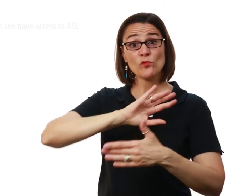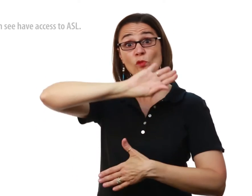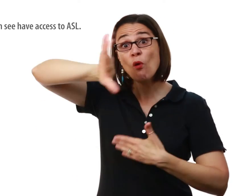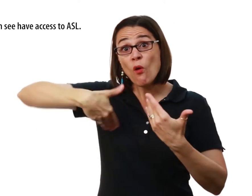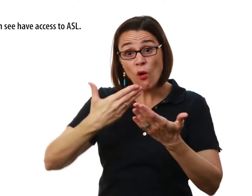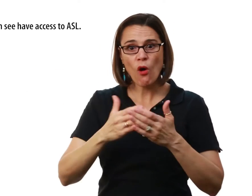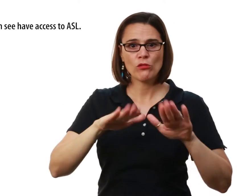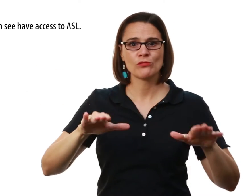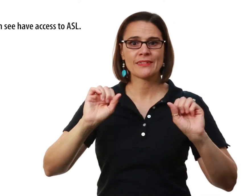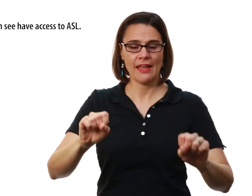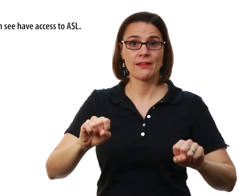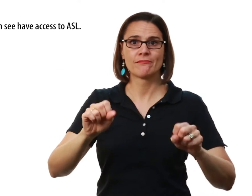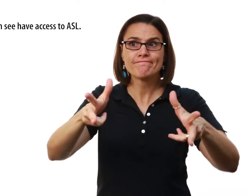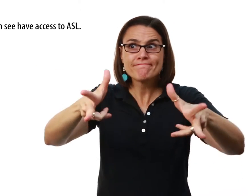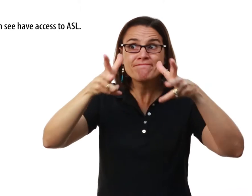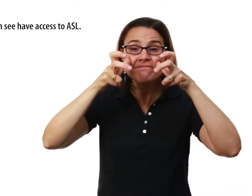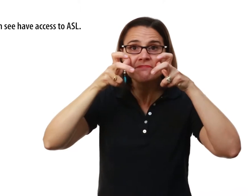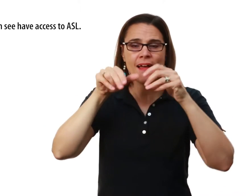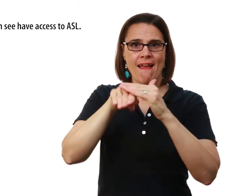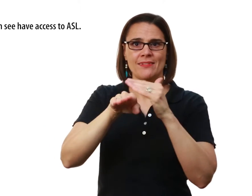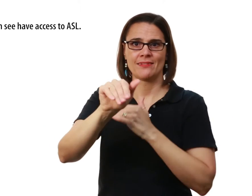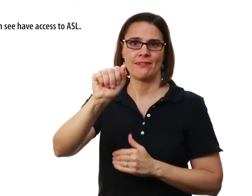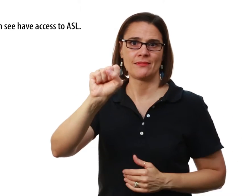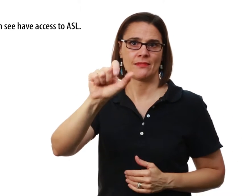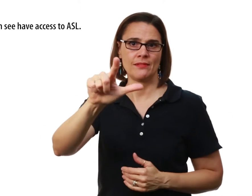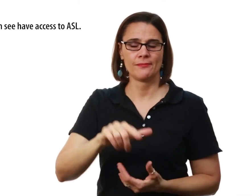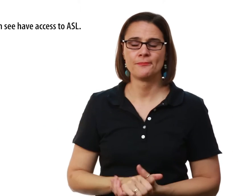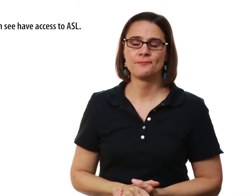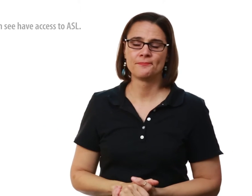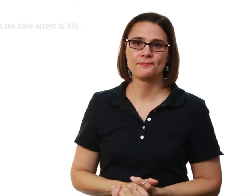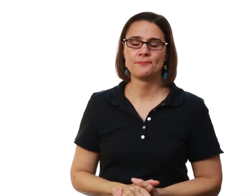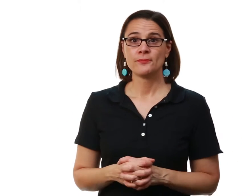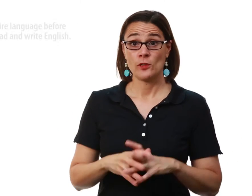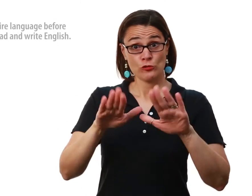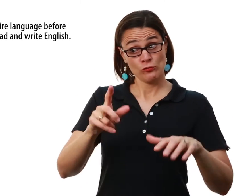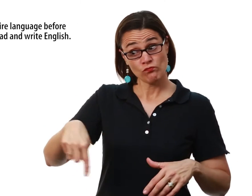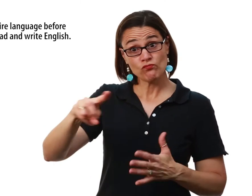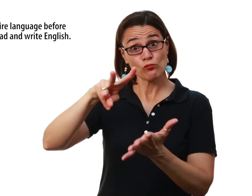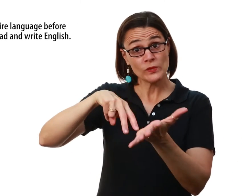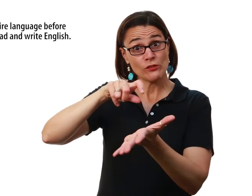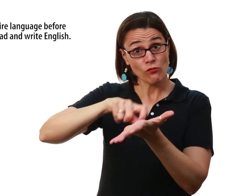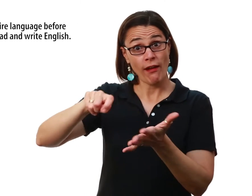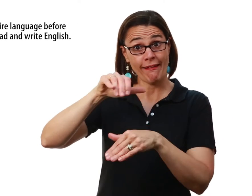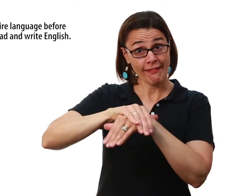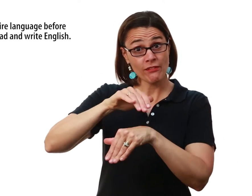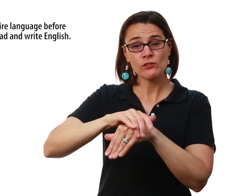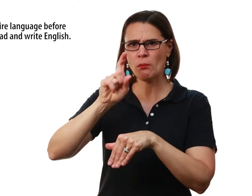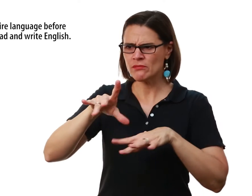All children who can see have access to ASL Children must acquire language before